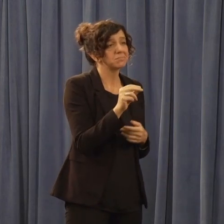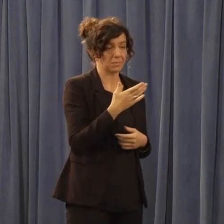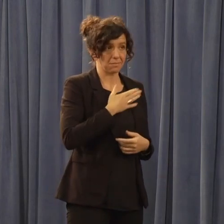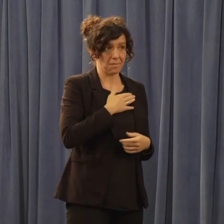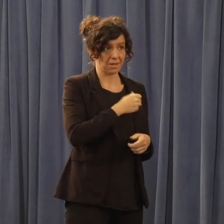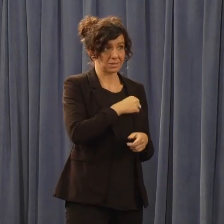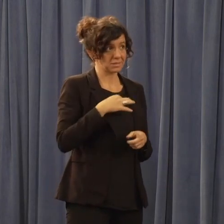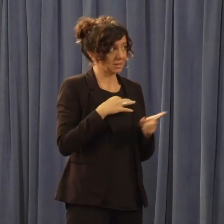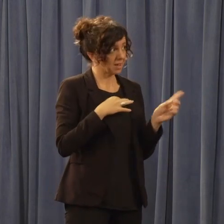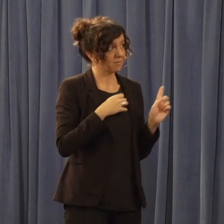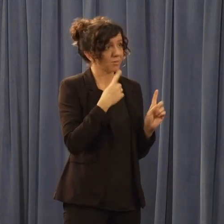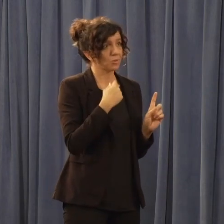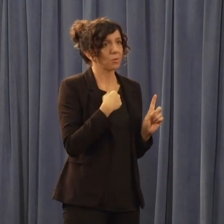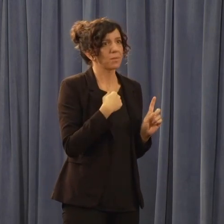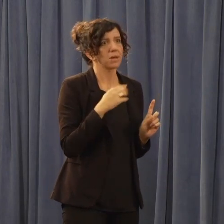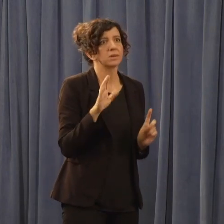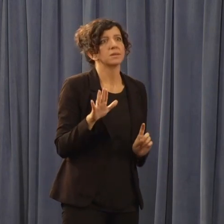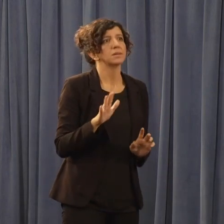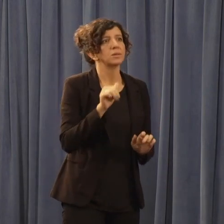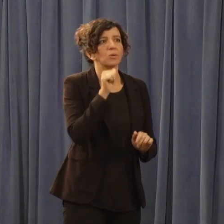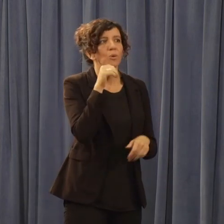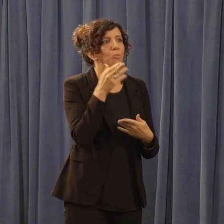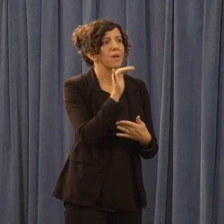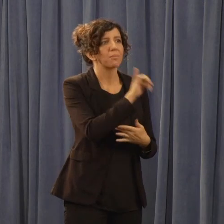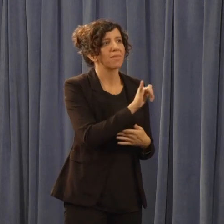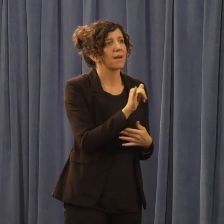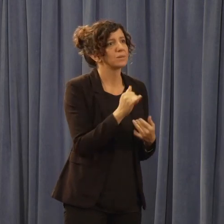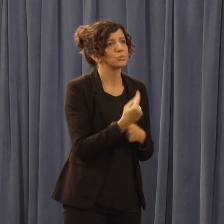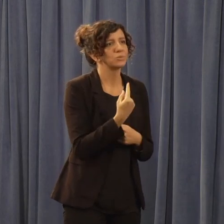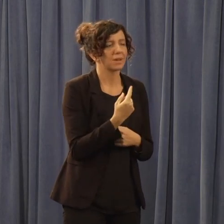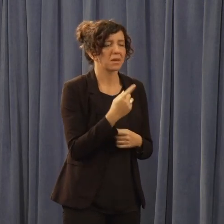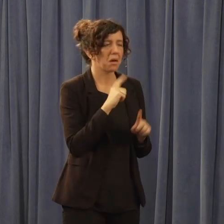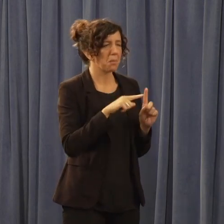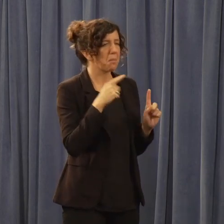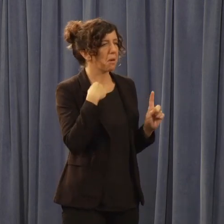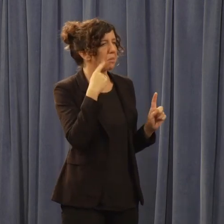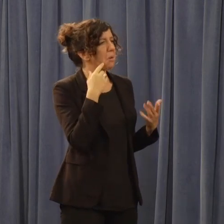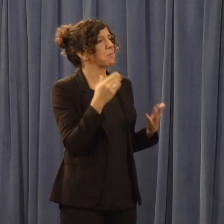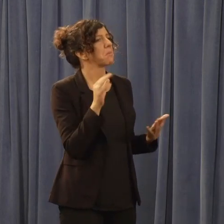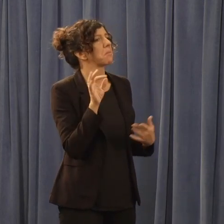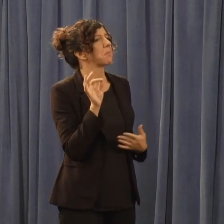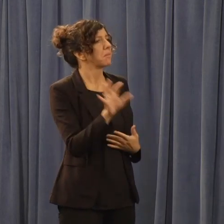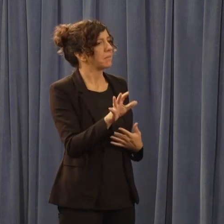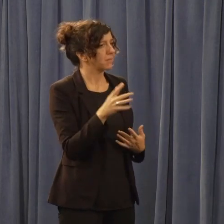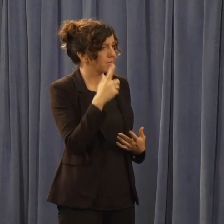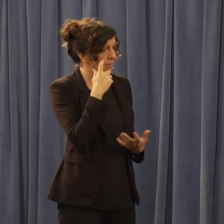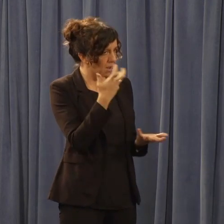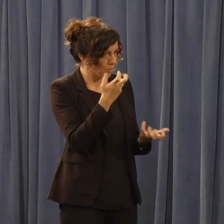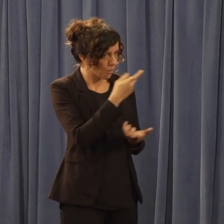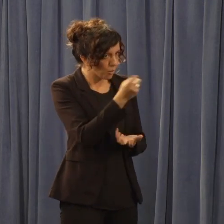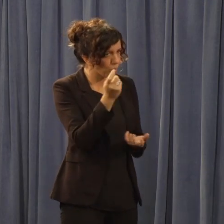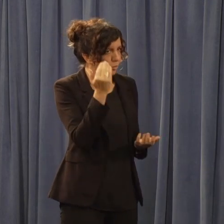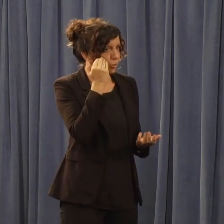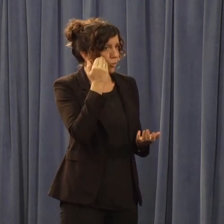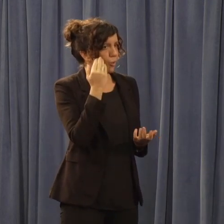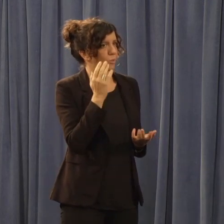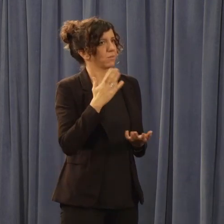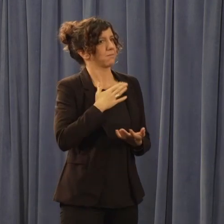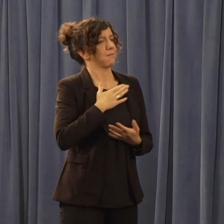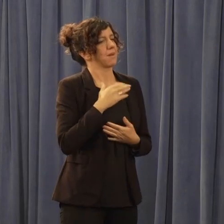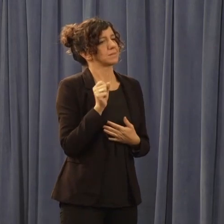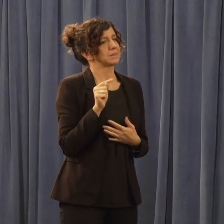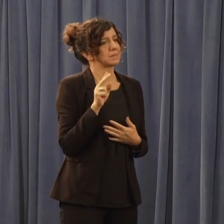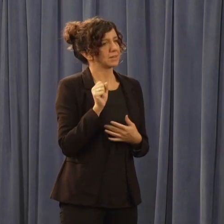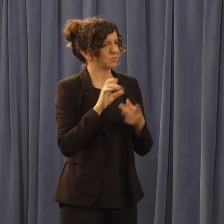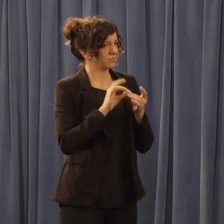my staff said, we hope you don't bring that up today. But I felt it necessary to bring it up because I just want folks to know where I am on this.